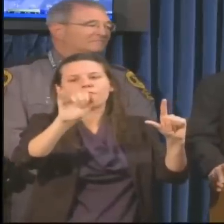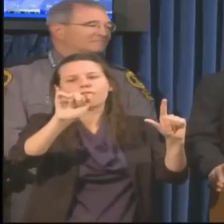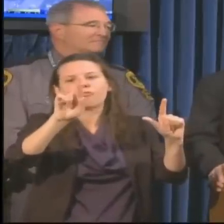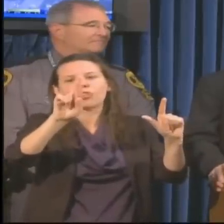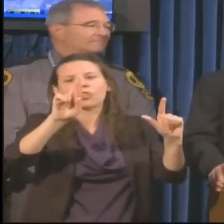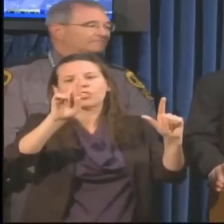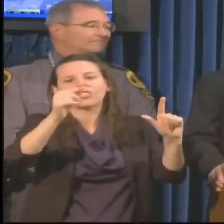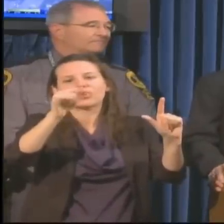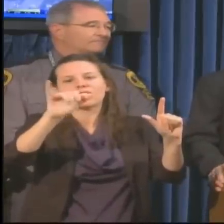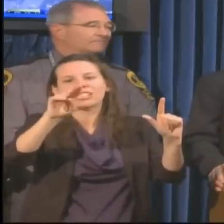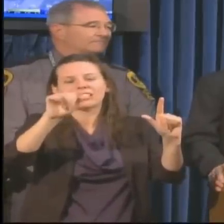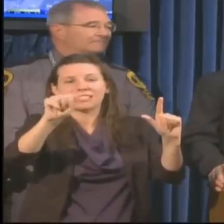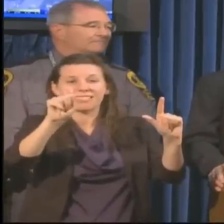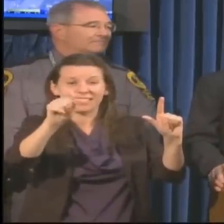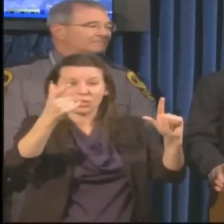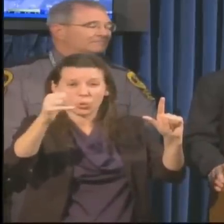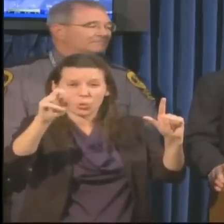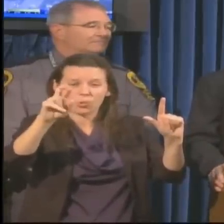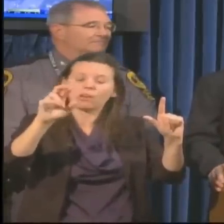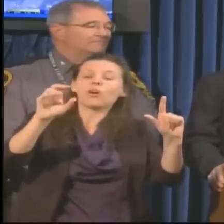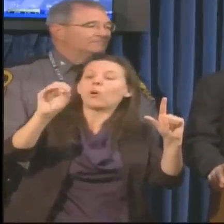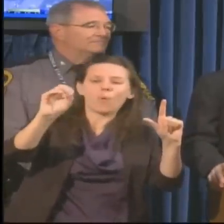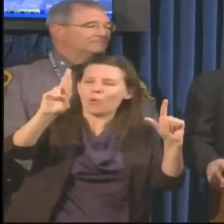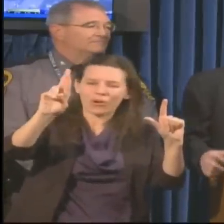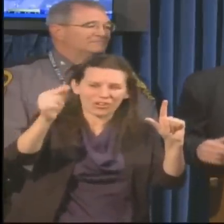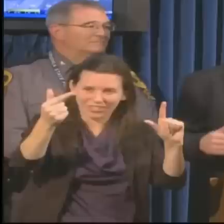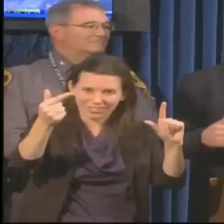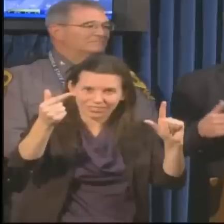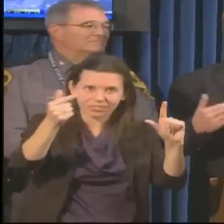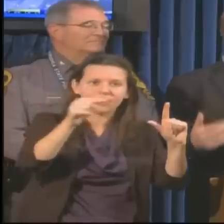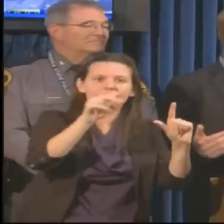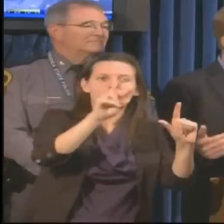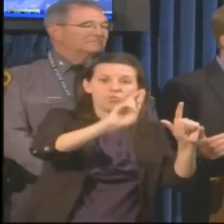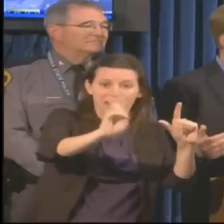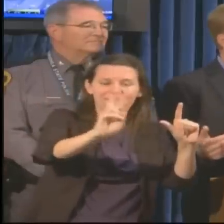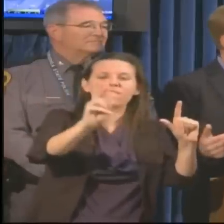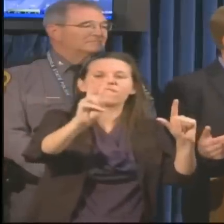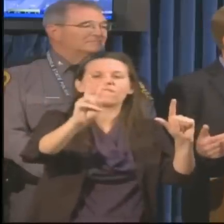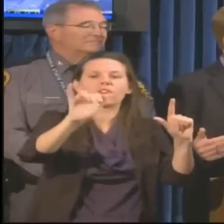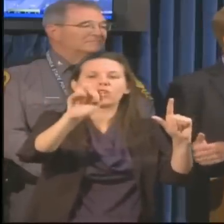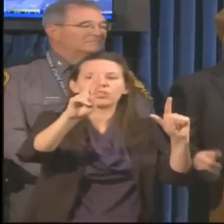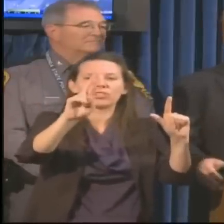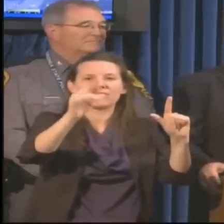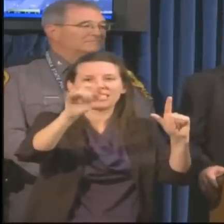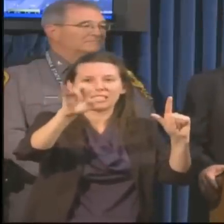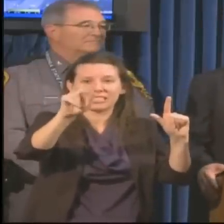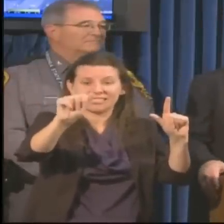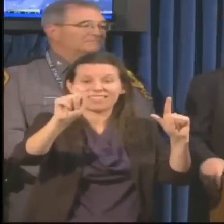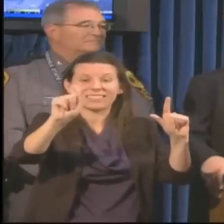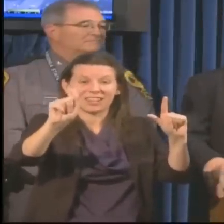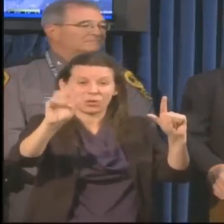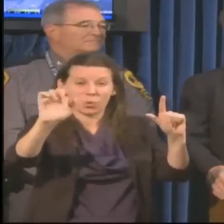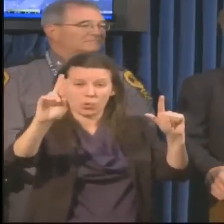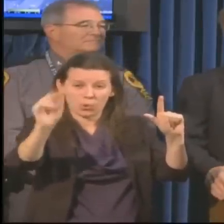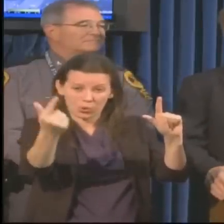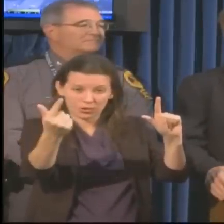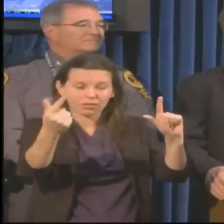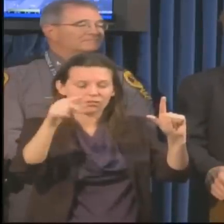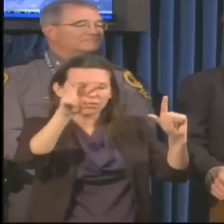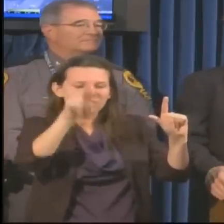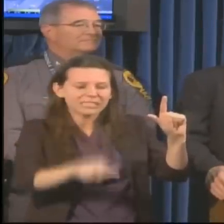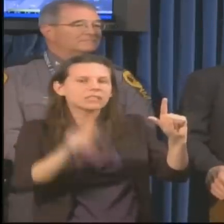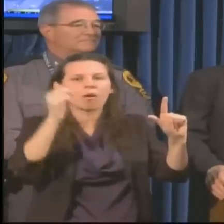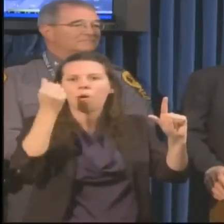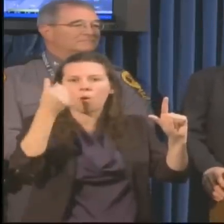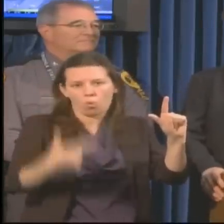of all the closures. We're very concerned, obviously, about preparing for an election that's just nine days away